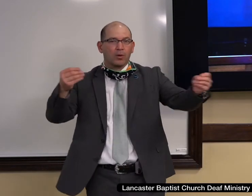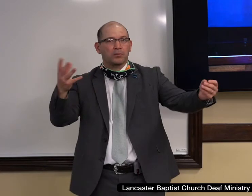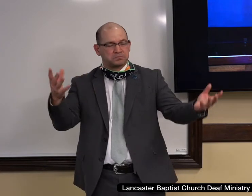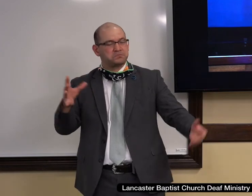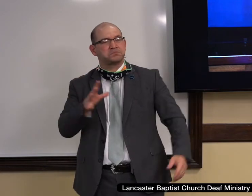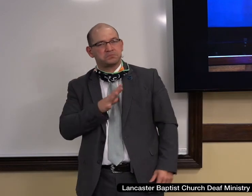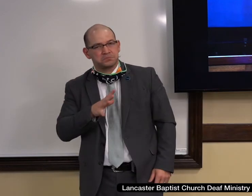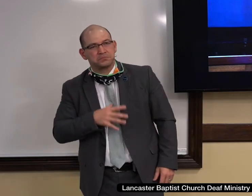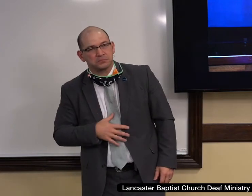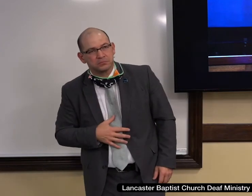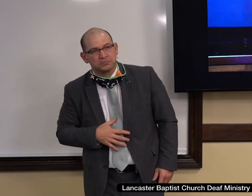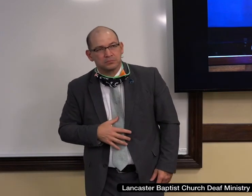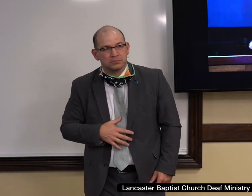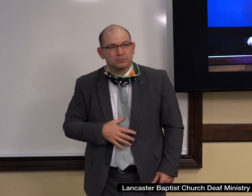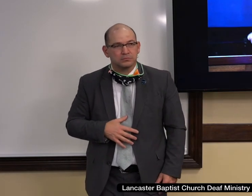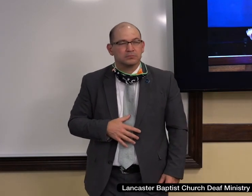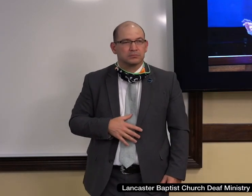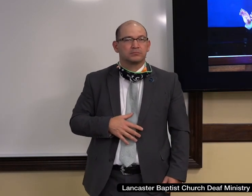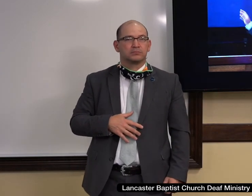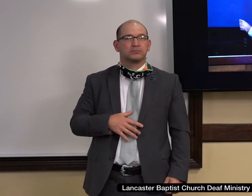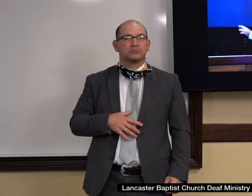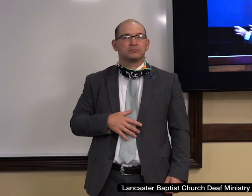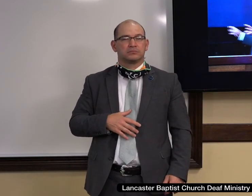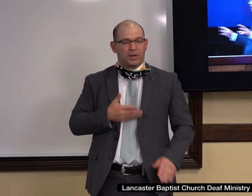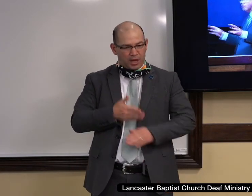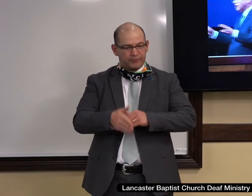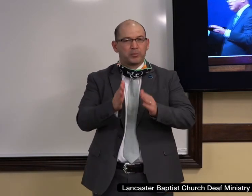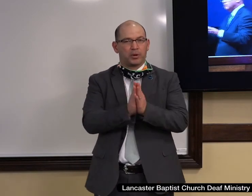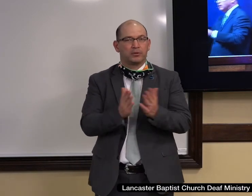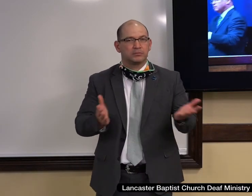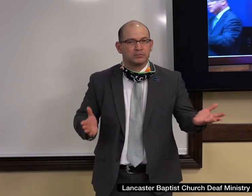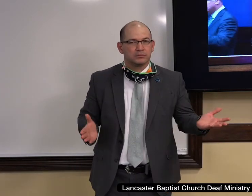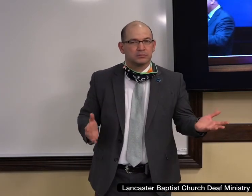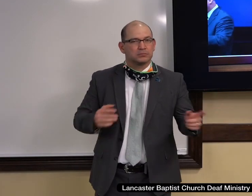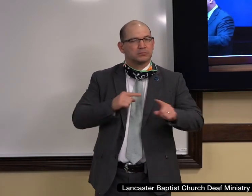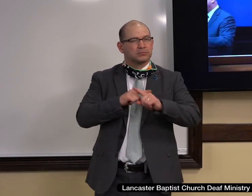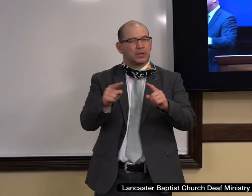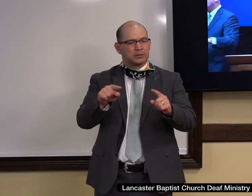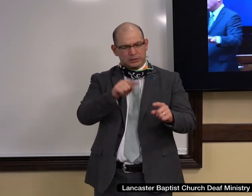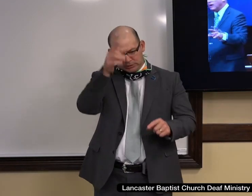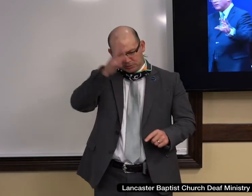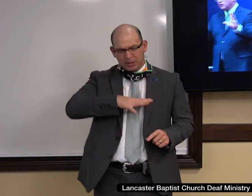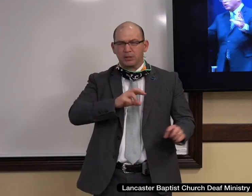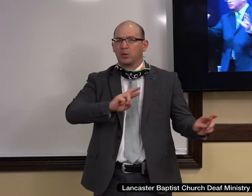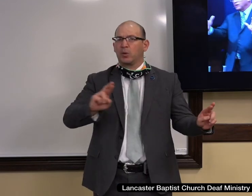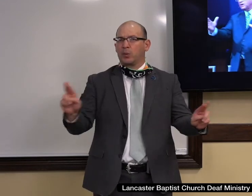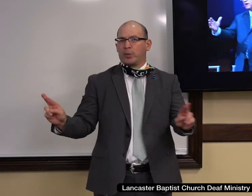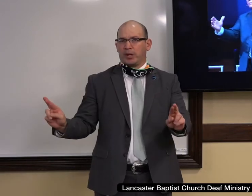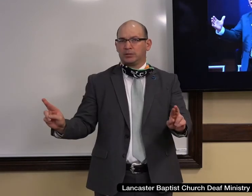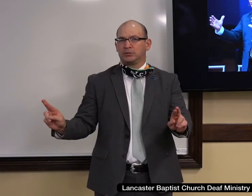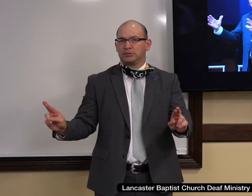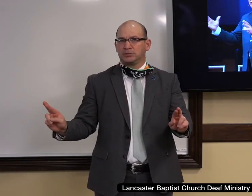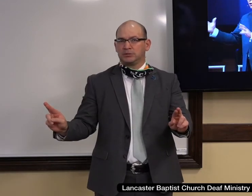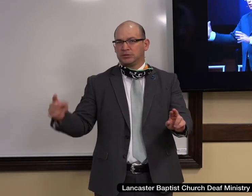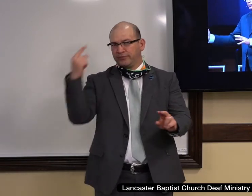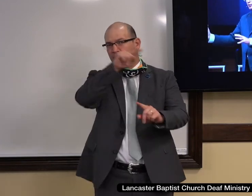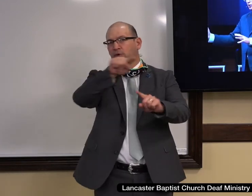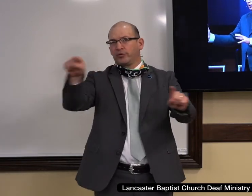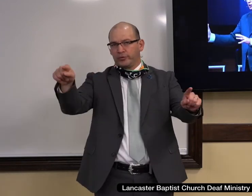sign up for the various events and say howdy to folks around. But these men are right here, and the closing time now will be our altar call.